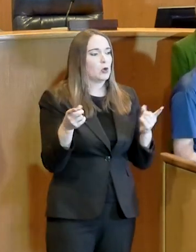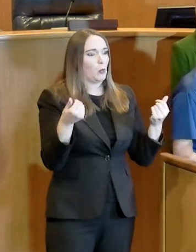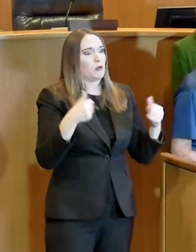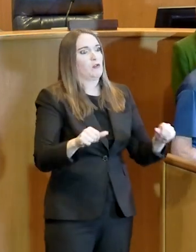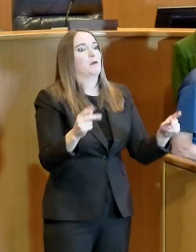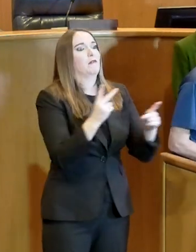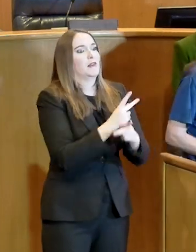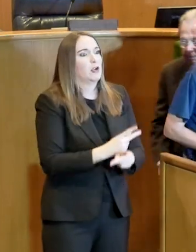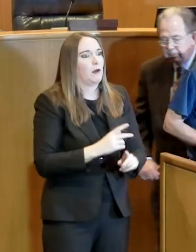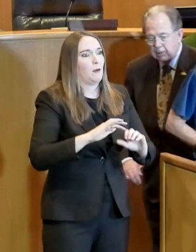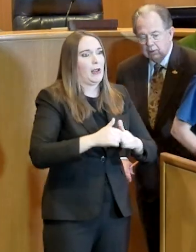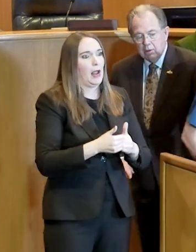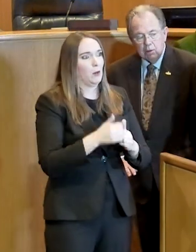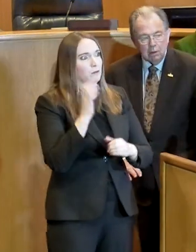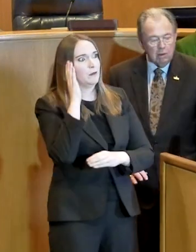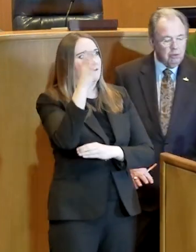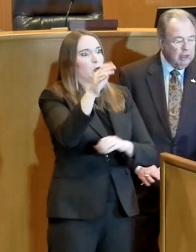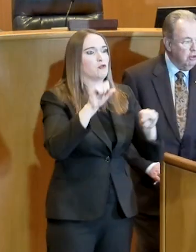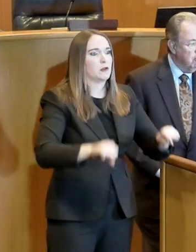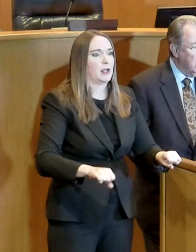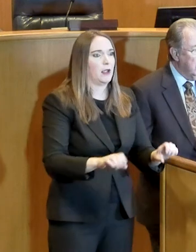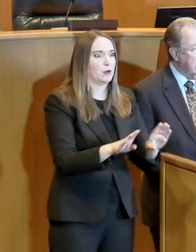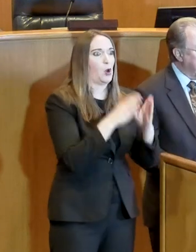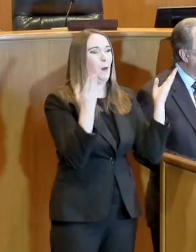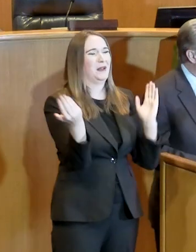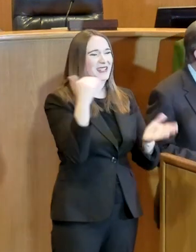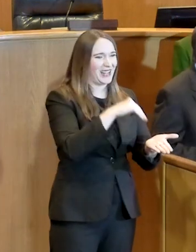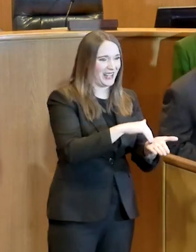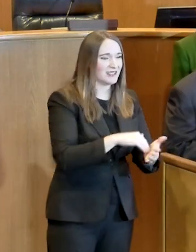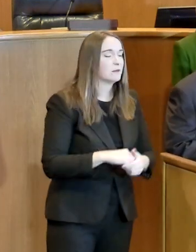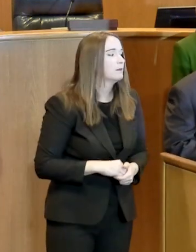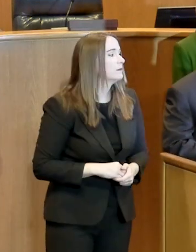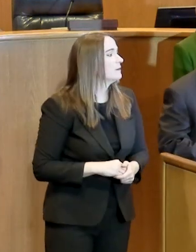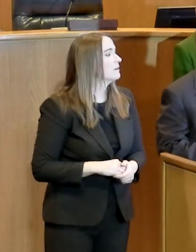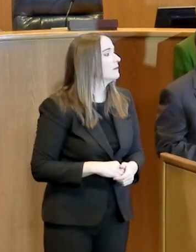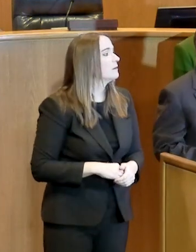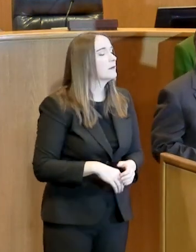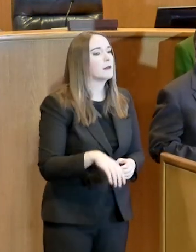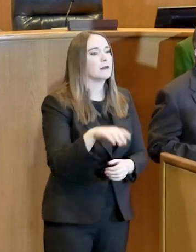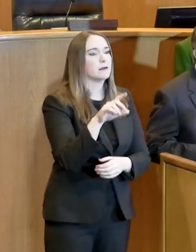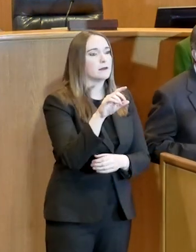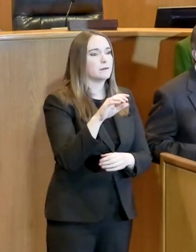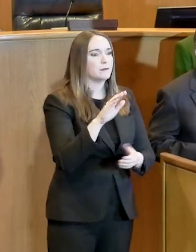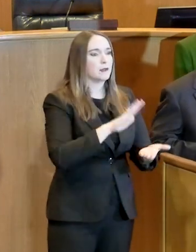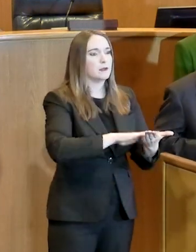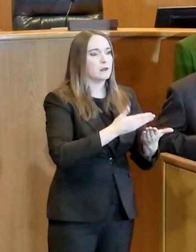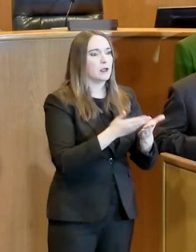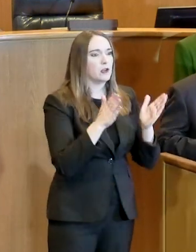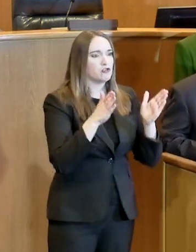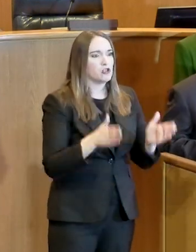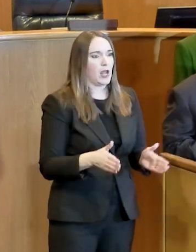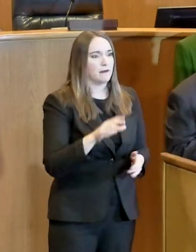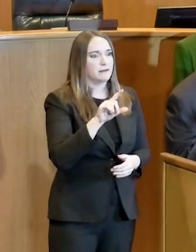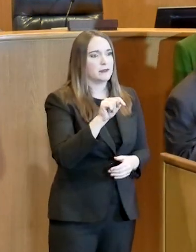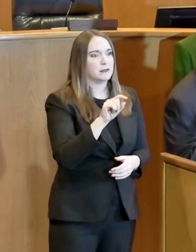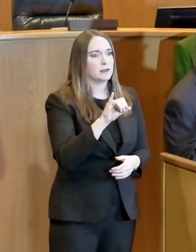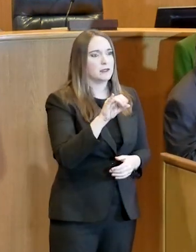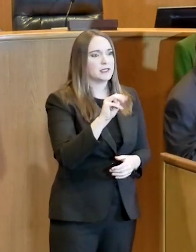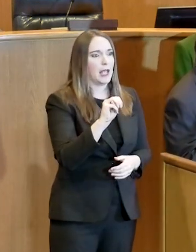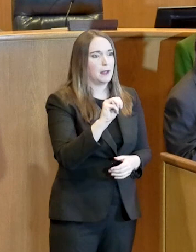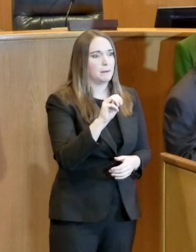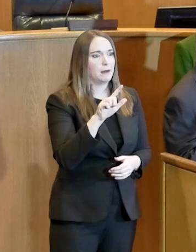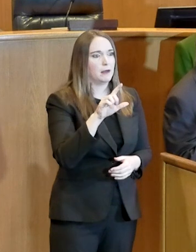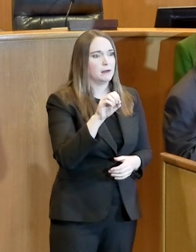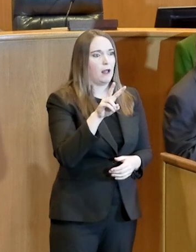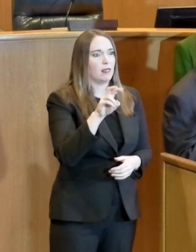keep supporting your locals. Thank you, John. I know Tim Love is also here. Let me, John,